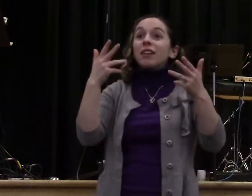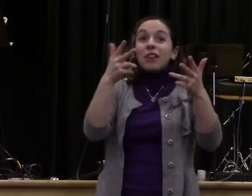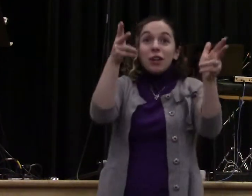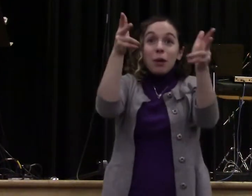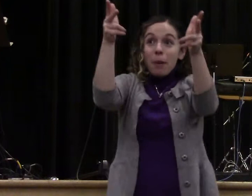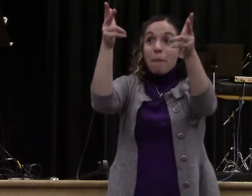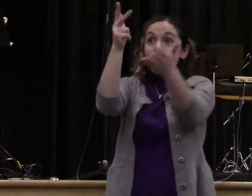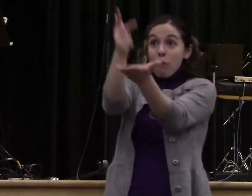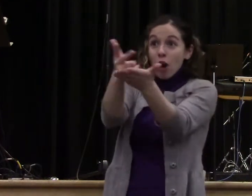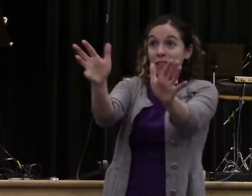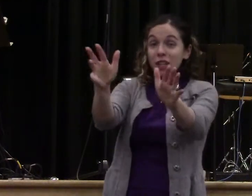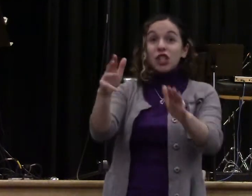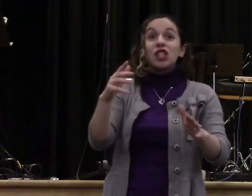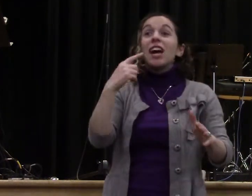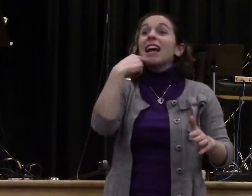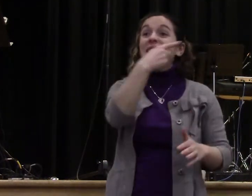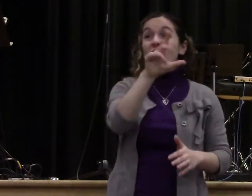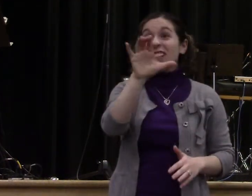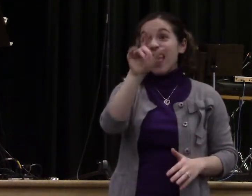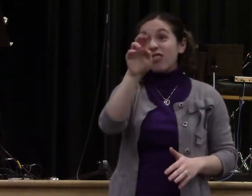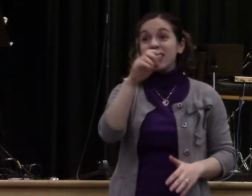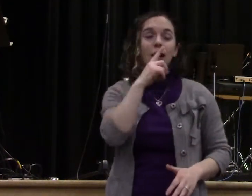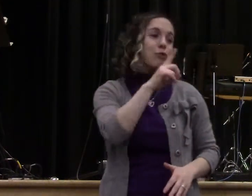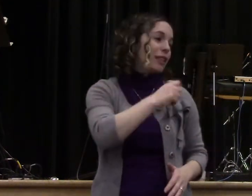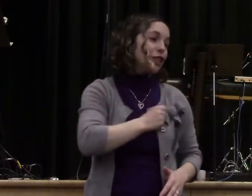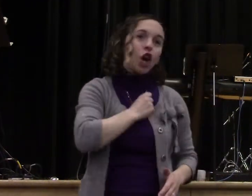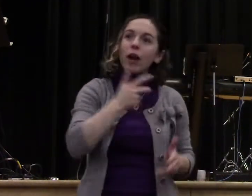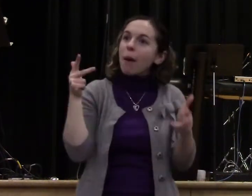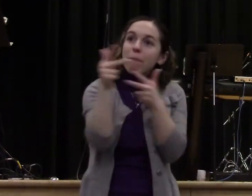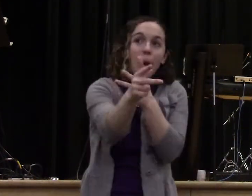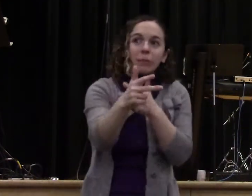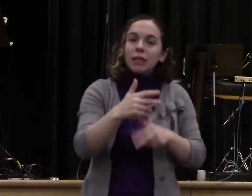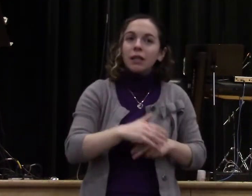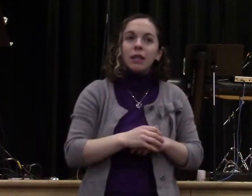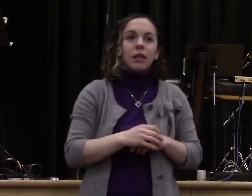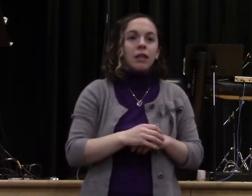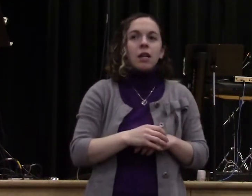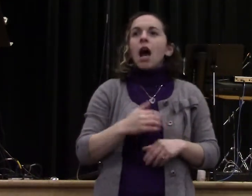sorry. And he goes, oh, no, it's okay. And he just said, I'm glad I didn't try to cuss you out.